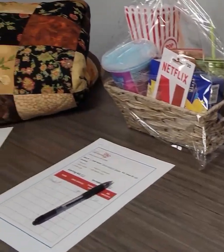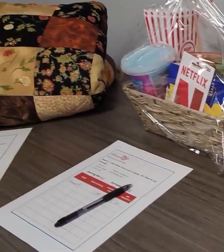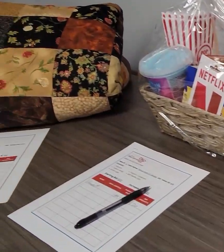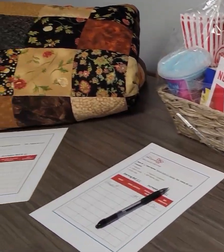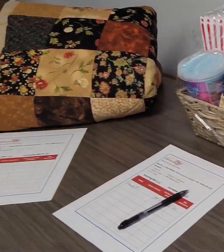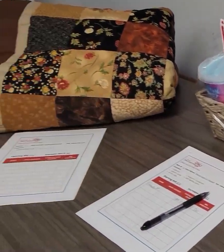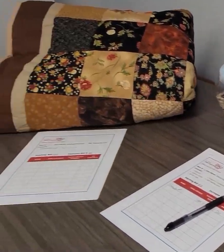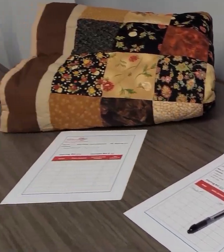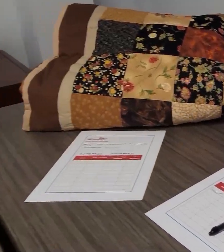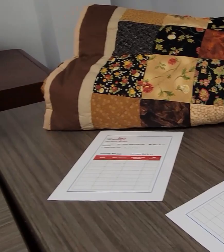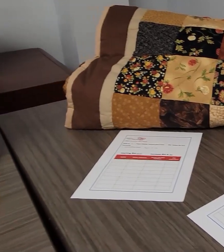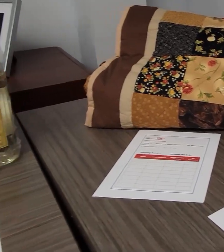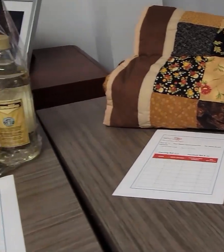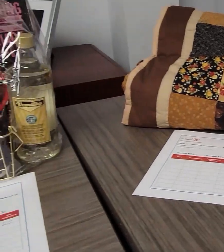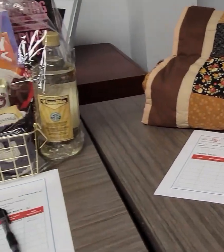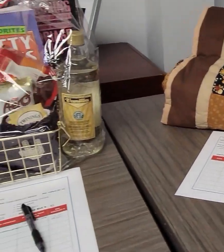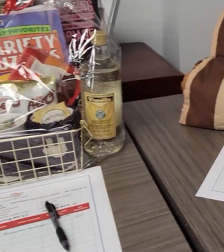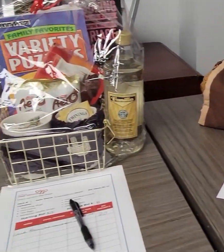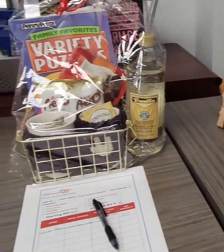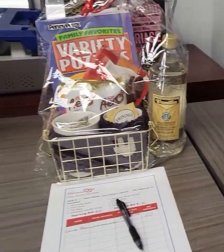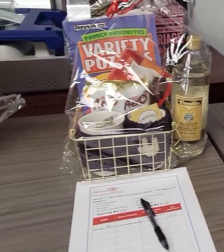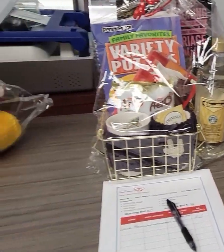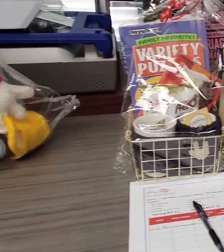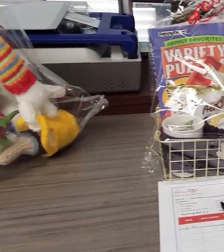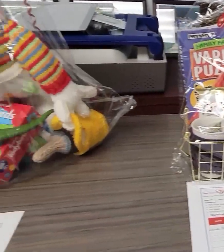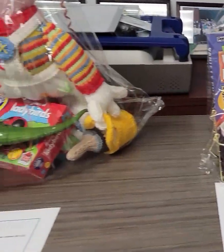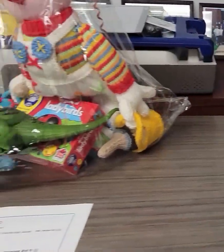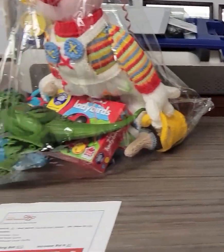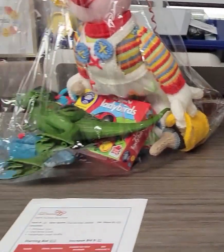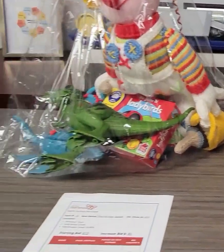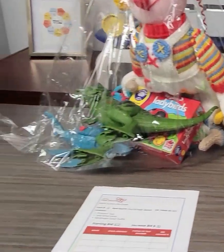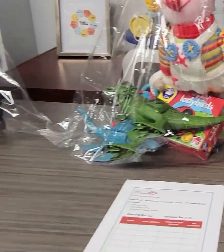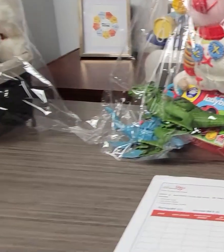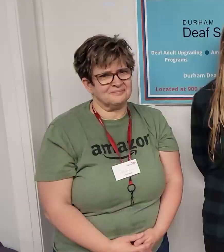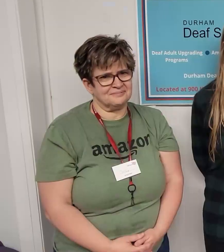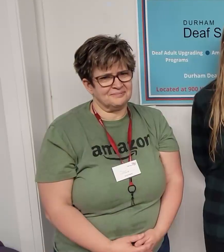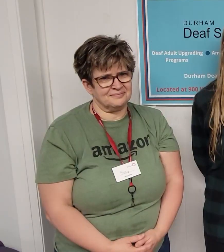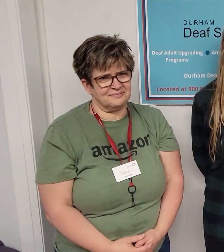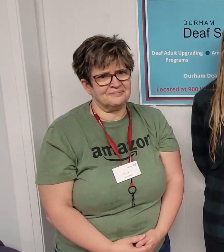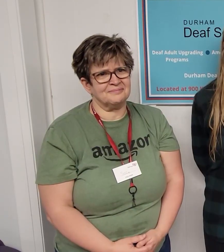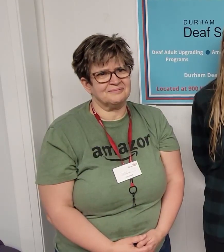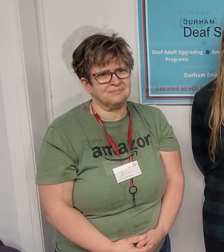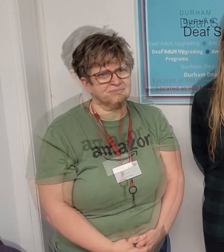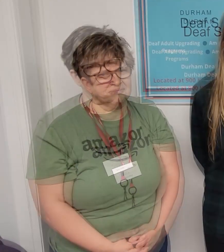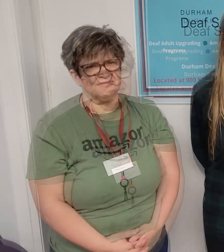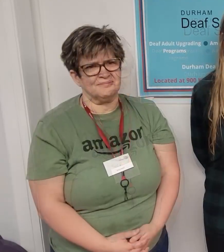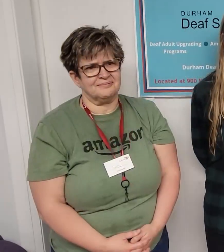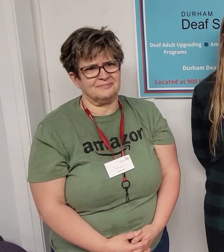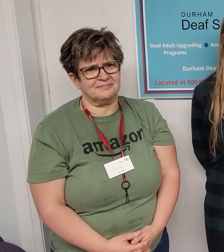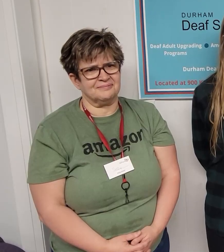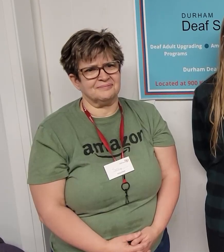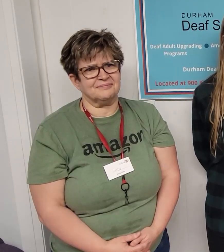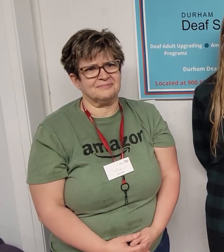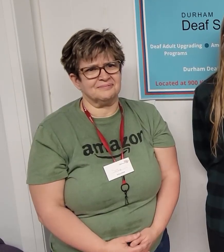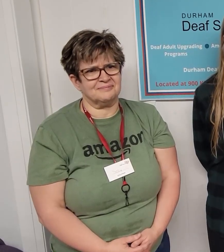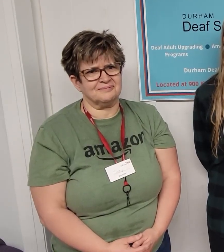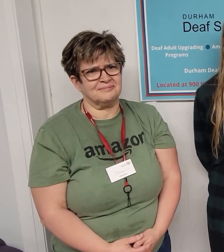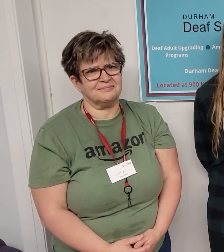get this event running. We have wonderful silent auction raffle prizes which are available. So we provide great programs and services